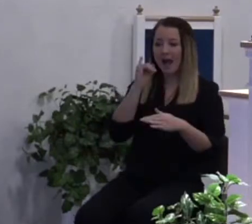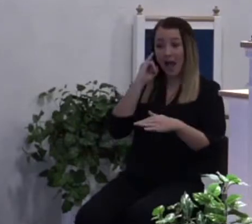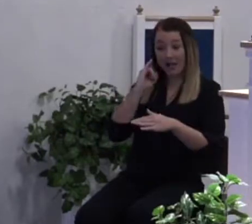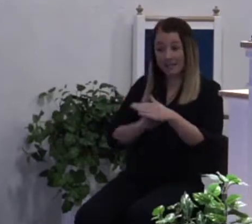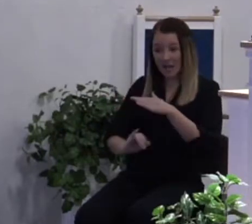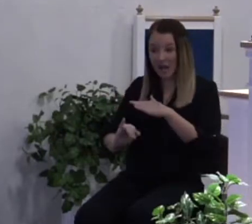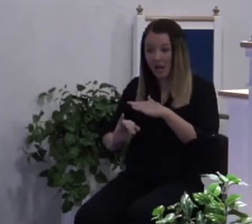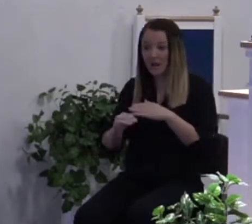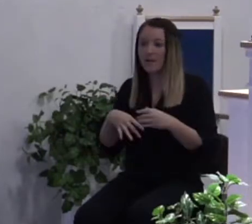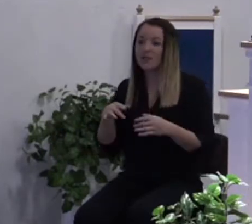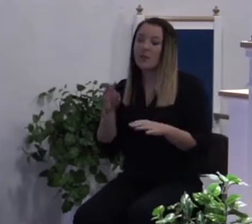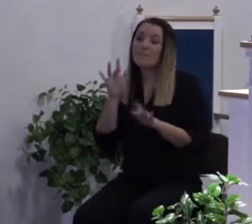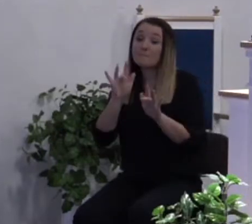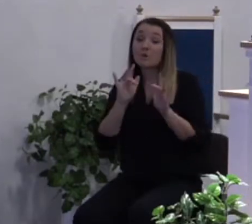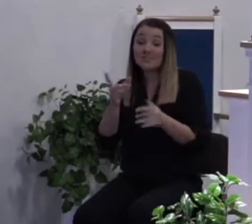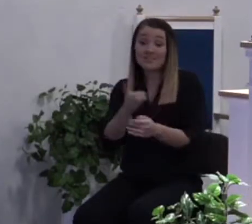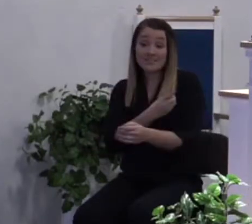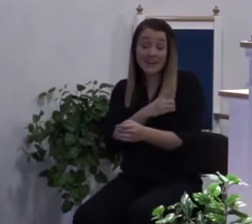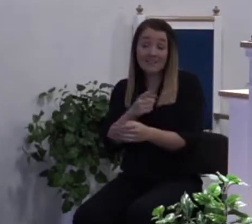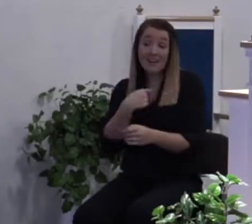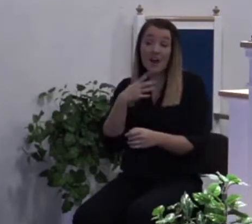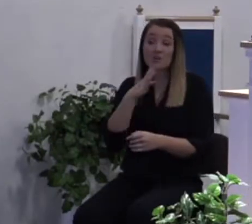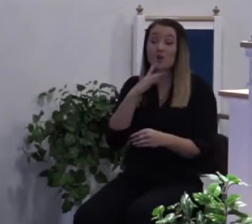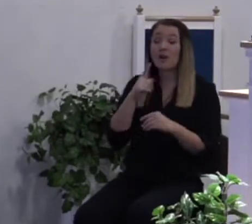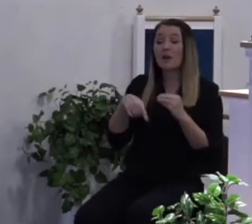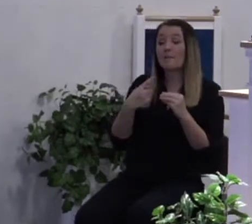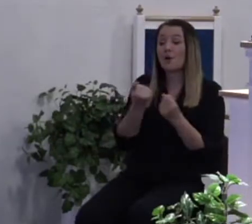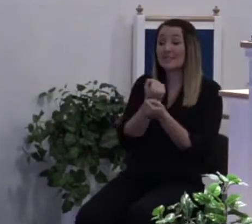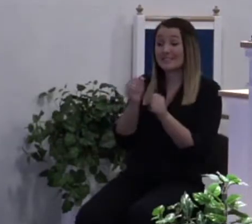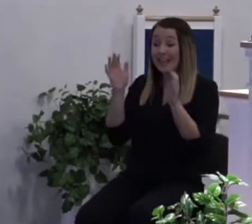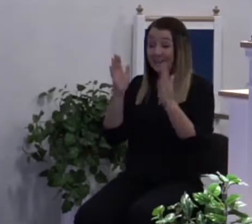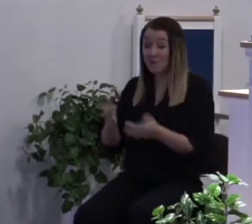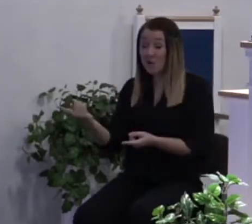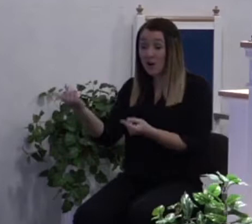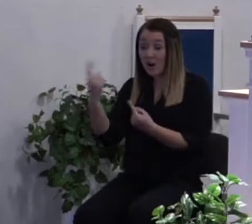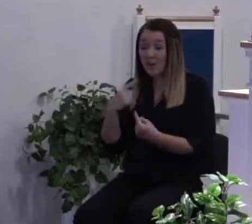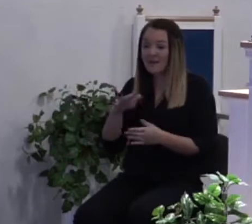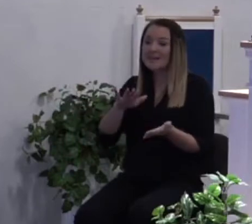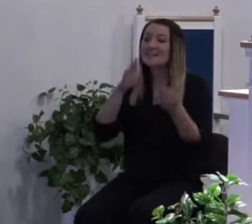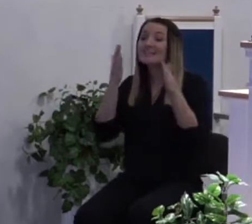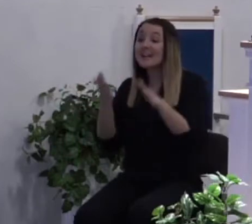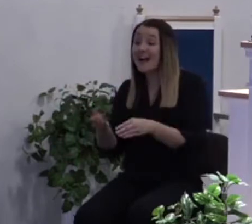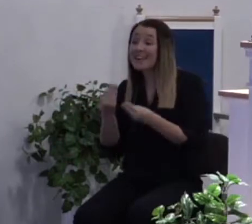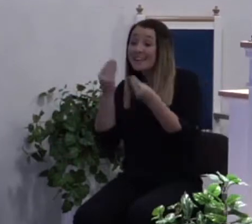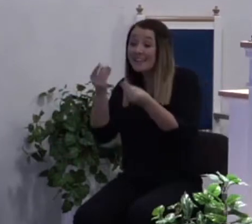mercies of David. I was talking about a savior coming that would die and give you his spirit.